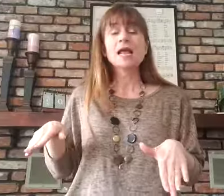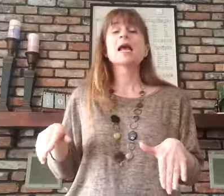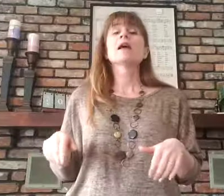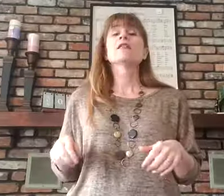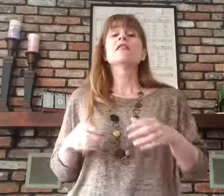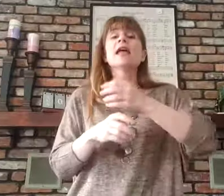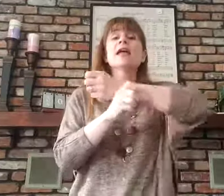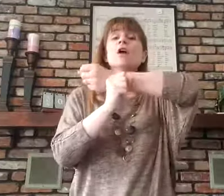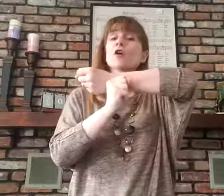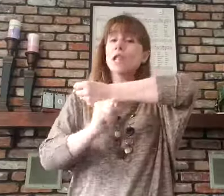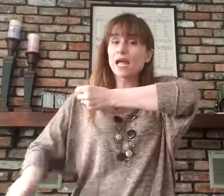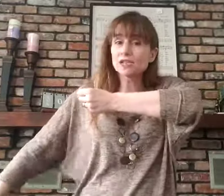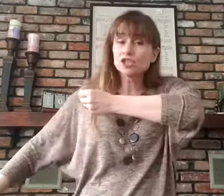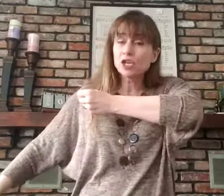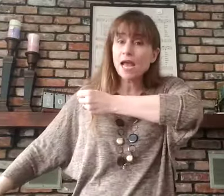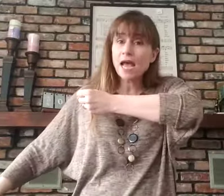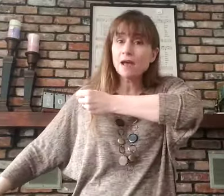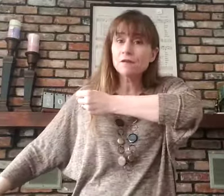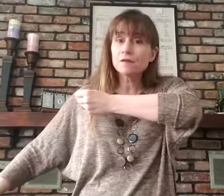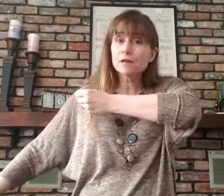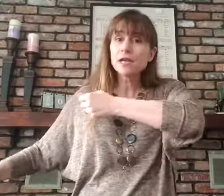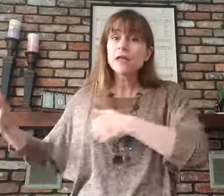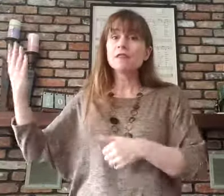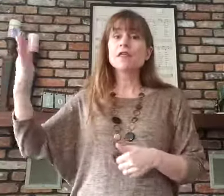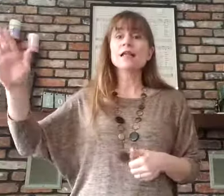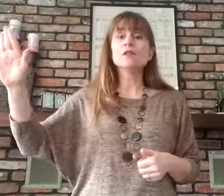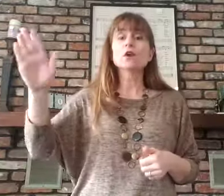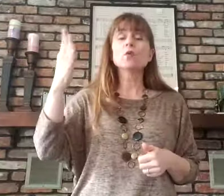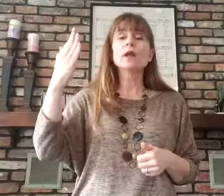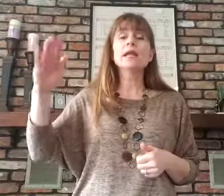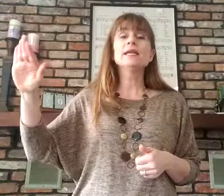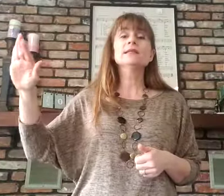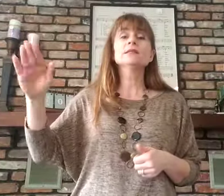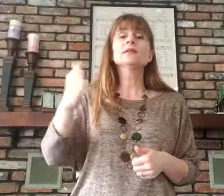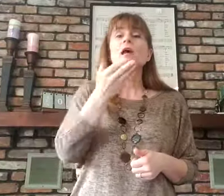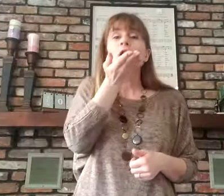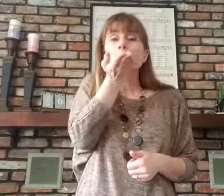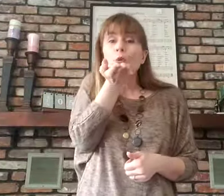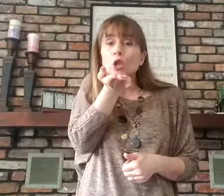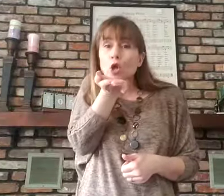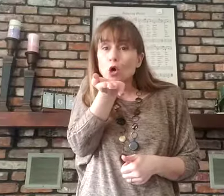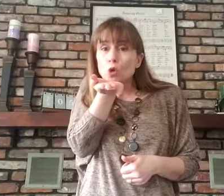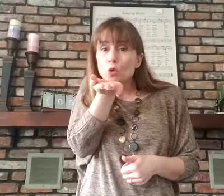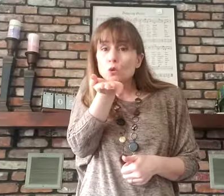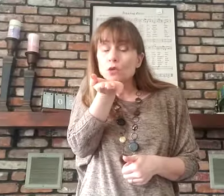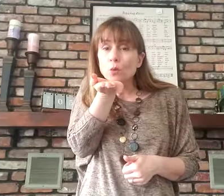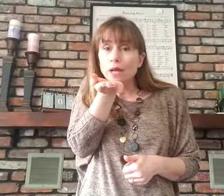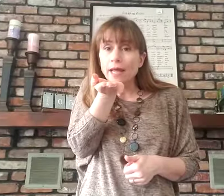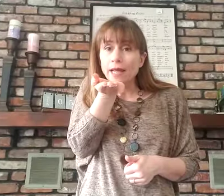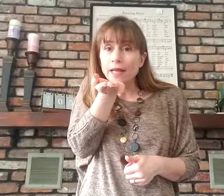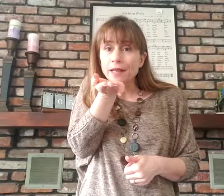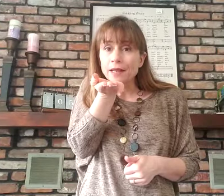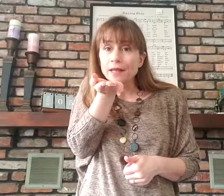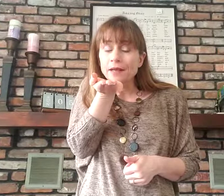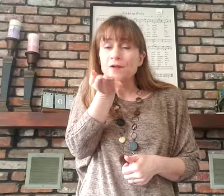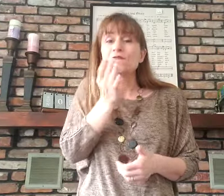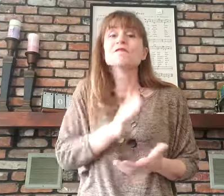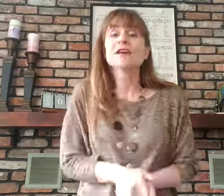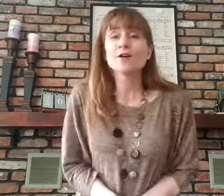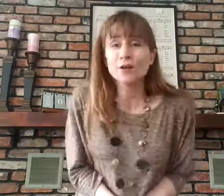They are like chaff that the wind blows away. Very